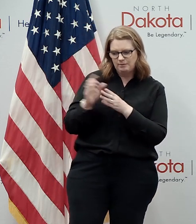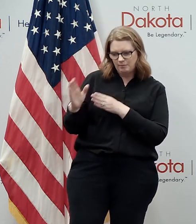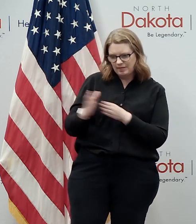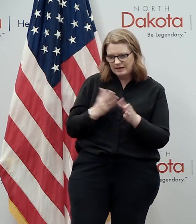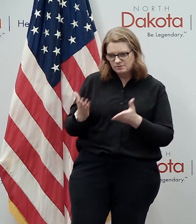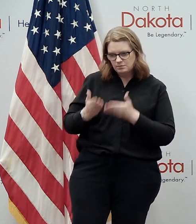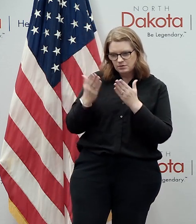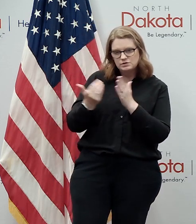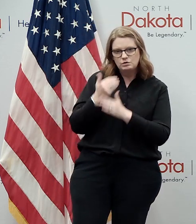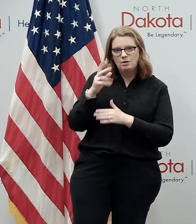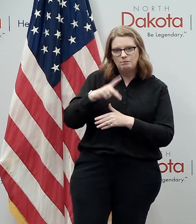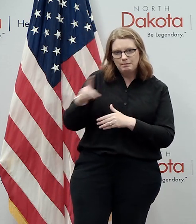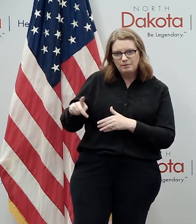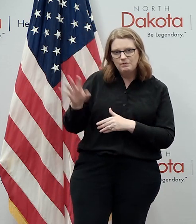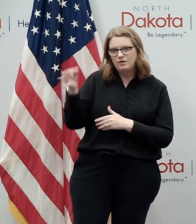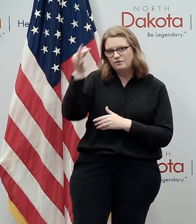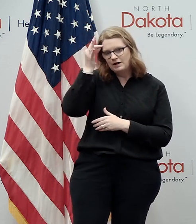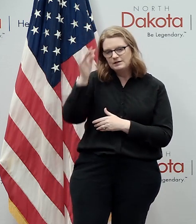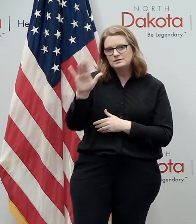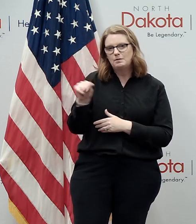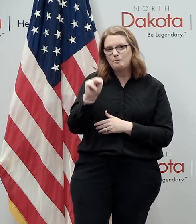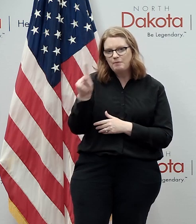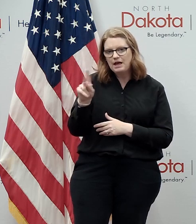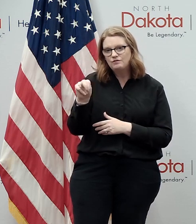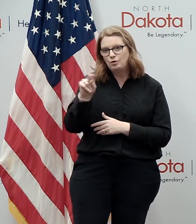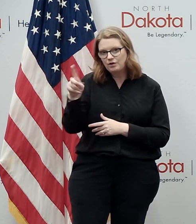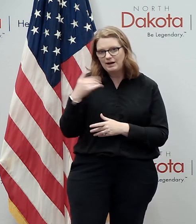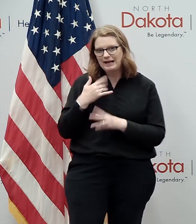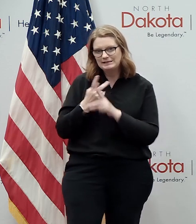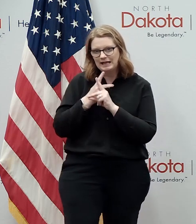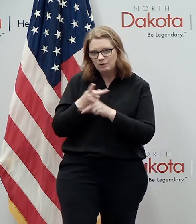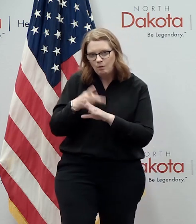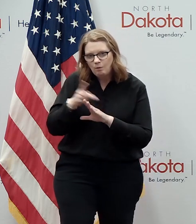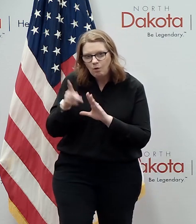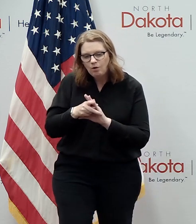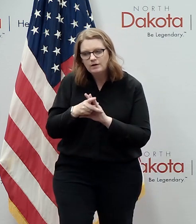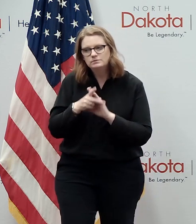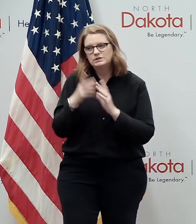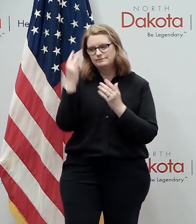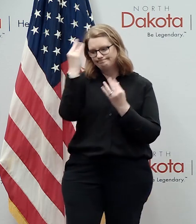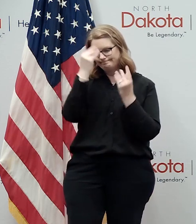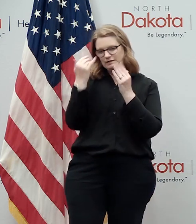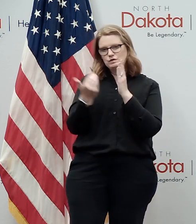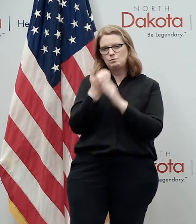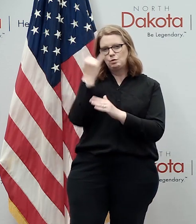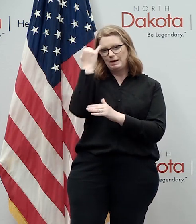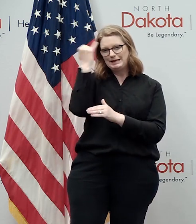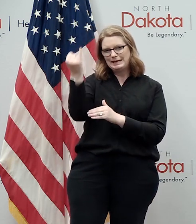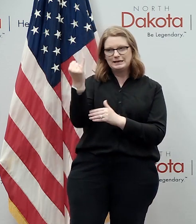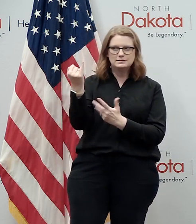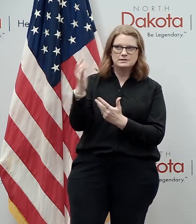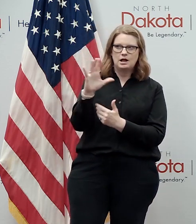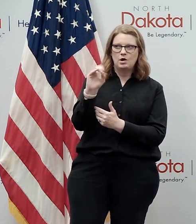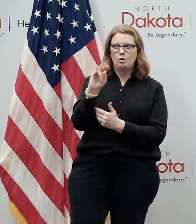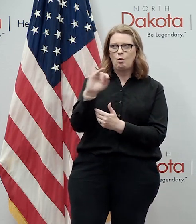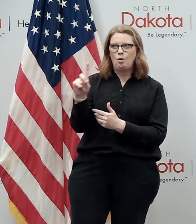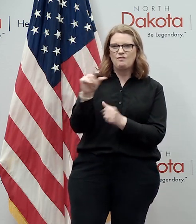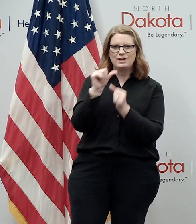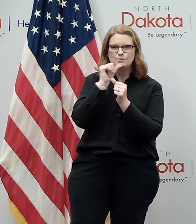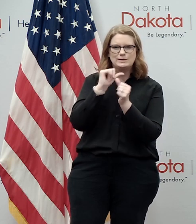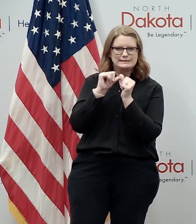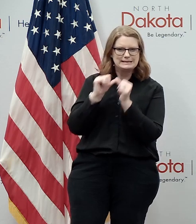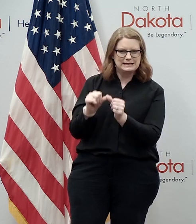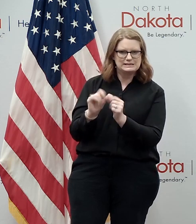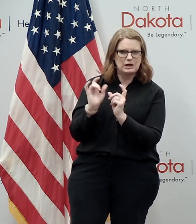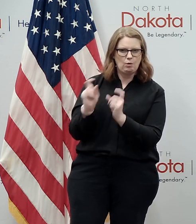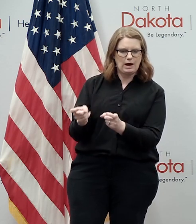the ppp from the feds the bank of north dakota's got the loan program we're working on some new ideas on on sort of what we'll call covid resiliency grants